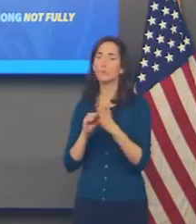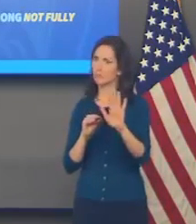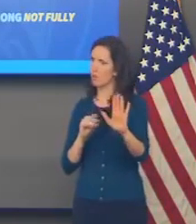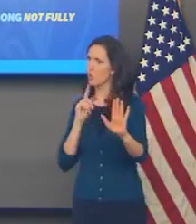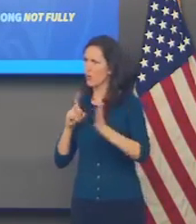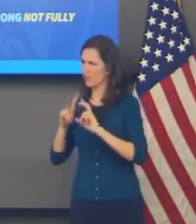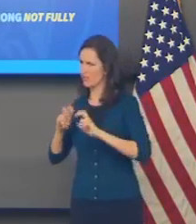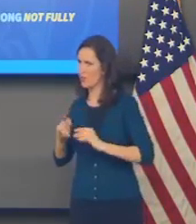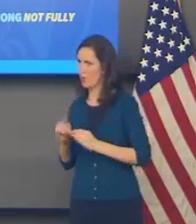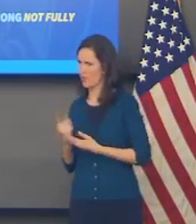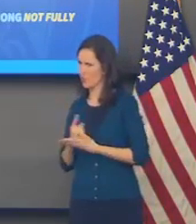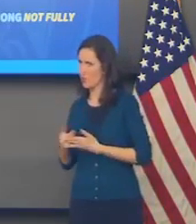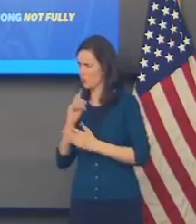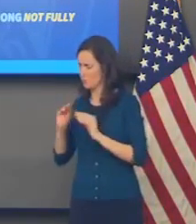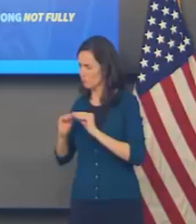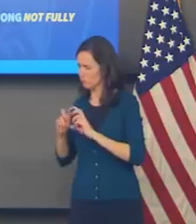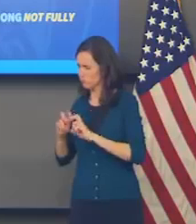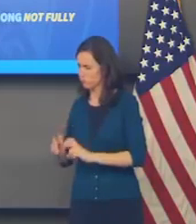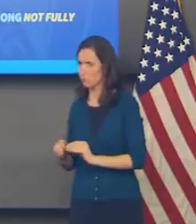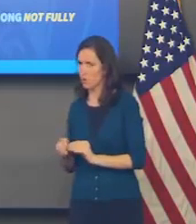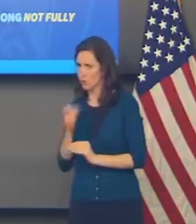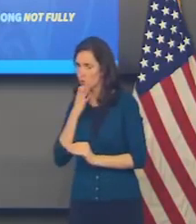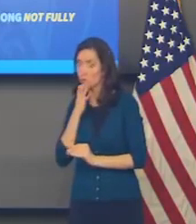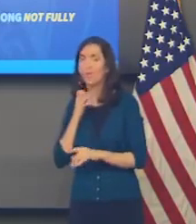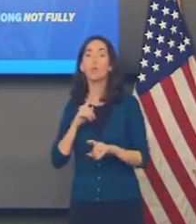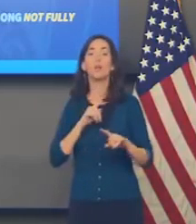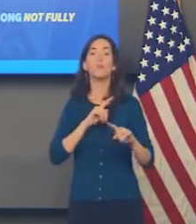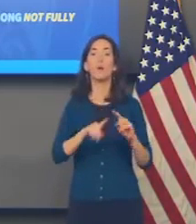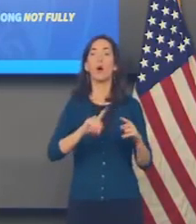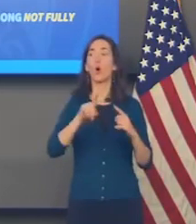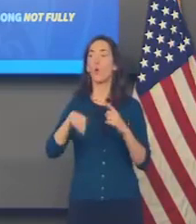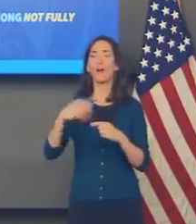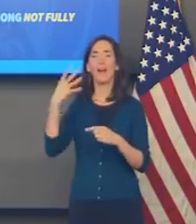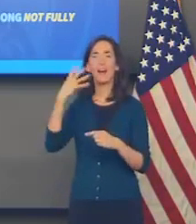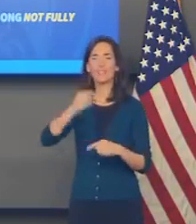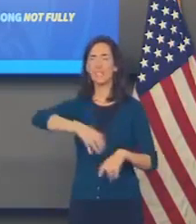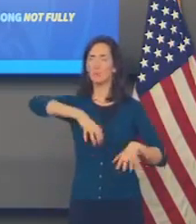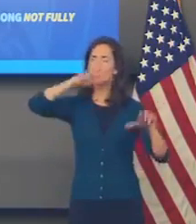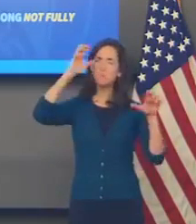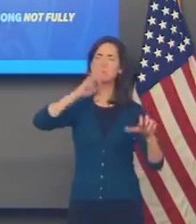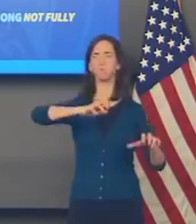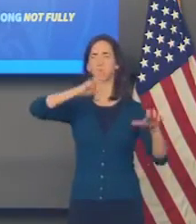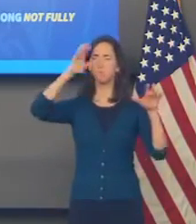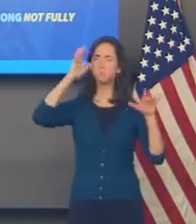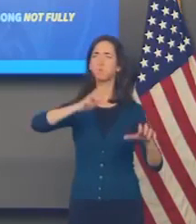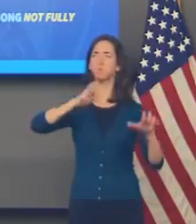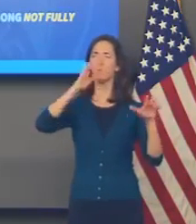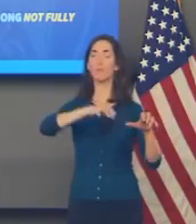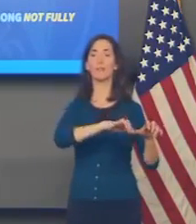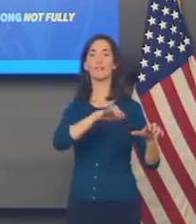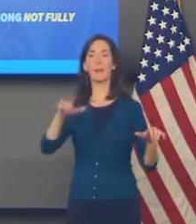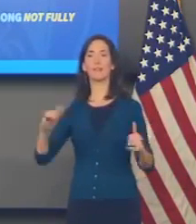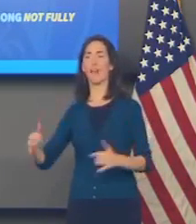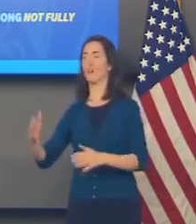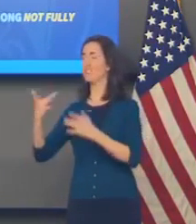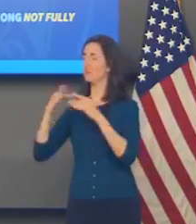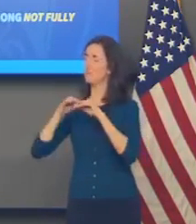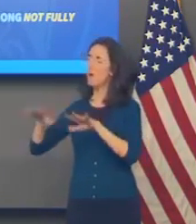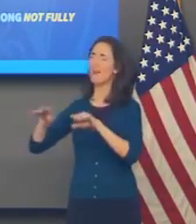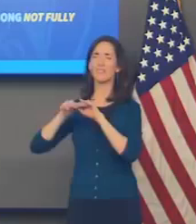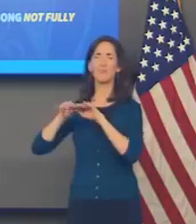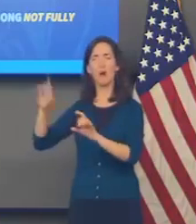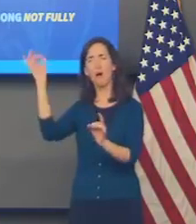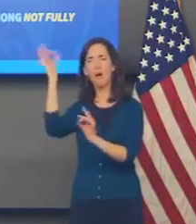weekend to go deeper into that data, is that when it's pouring, when we're in the worst surge in the nation right now,